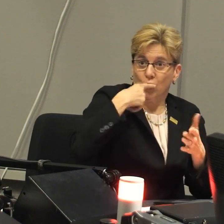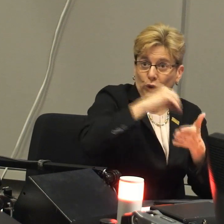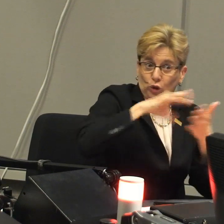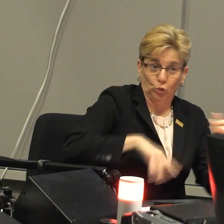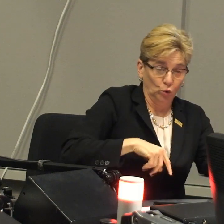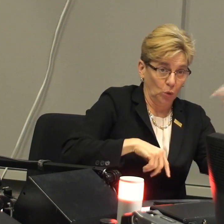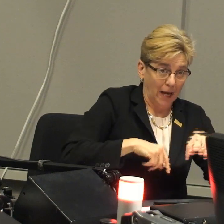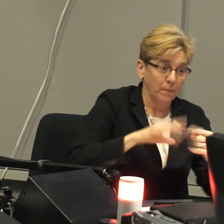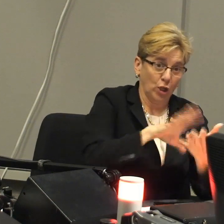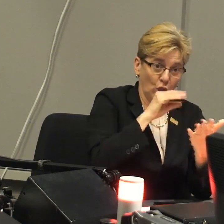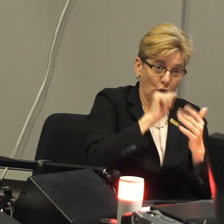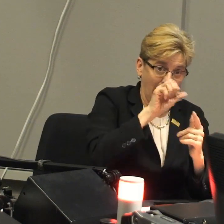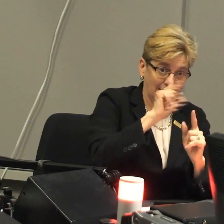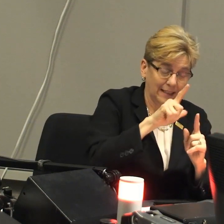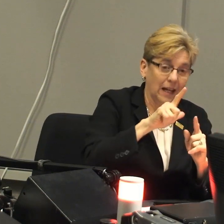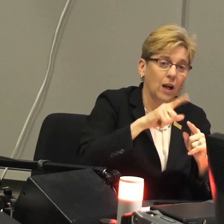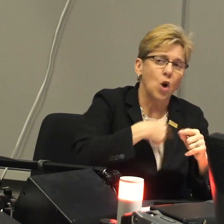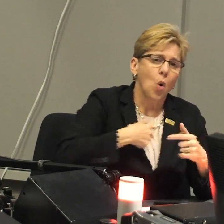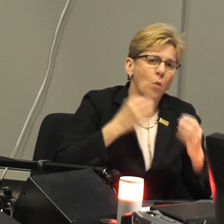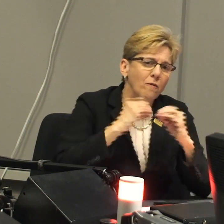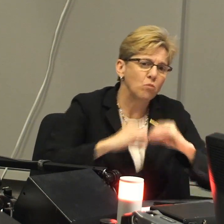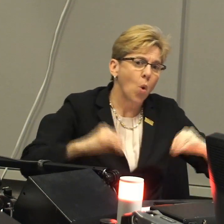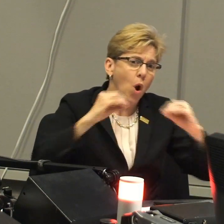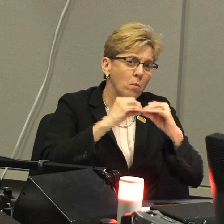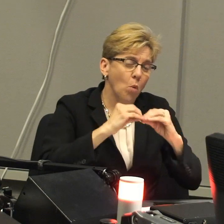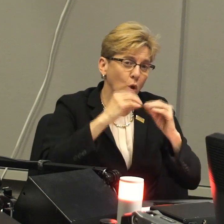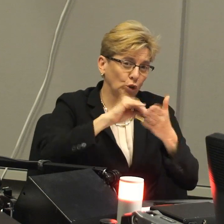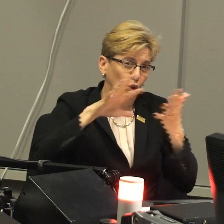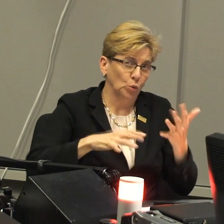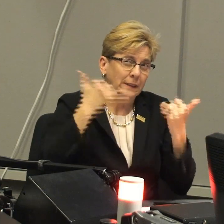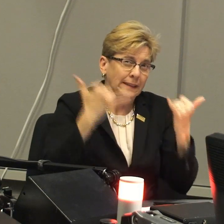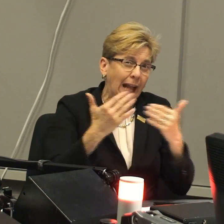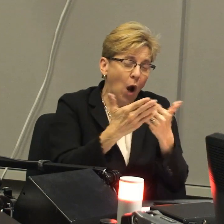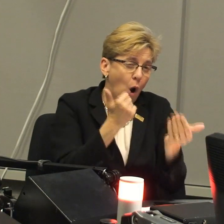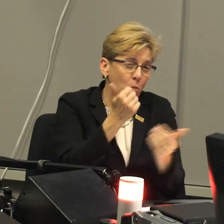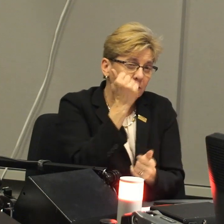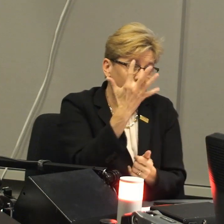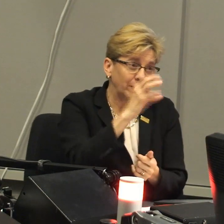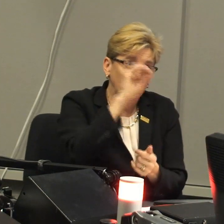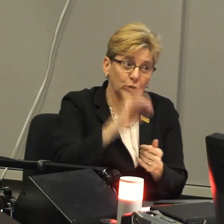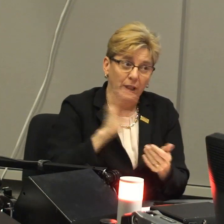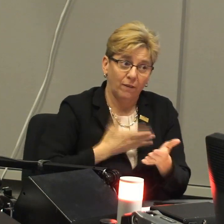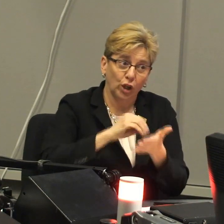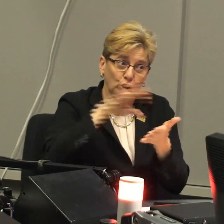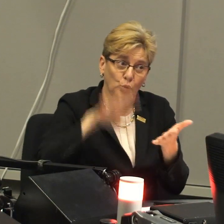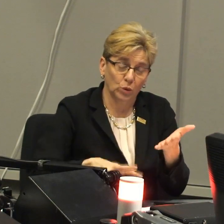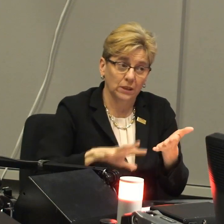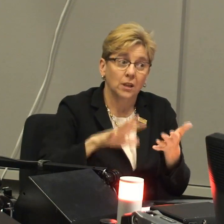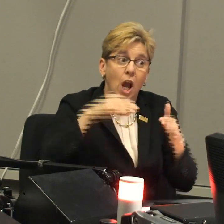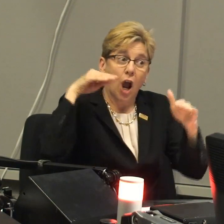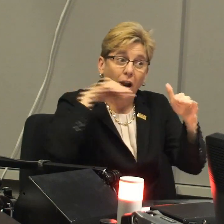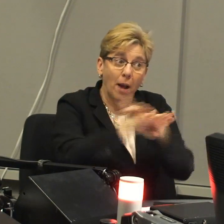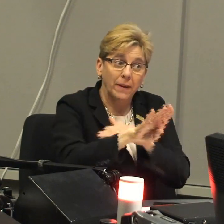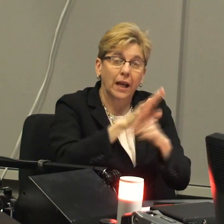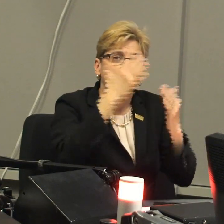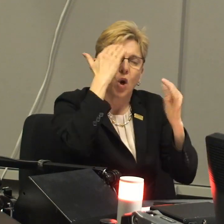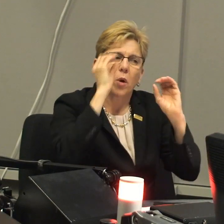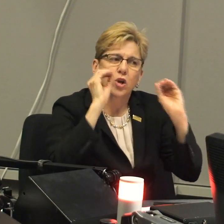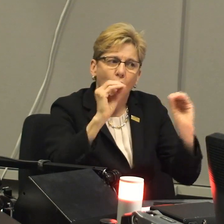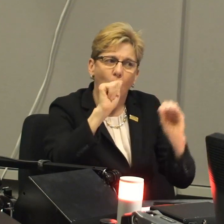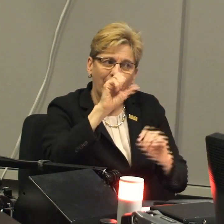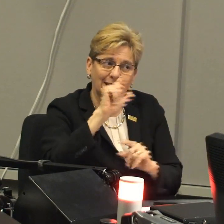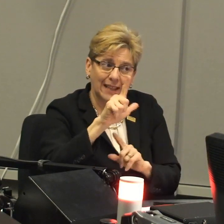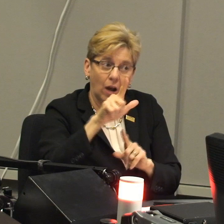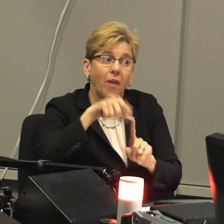we not only just have hearing students who come to learn American Sign Language, but we have more and more students, in fact, almost 15% of our